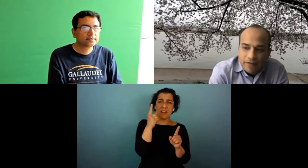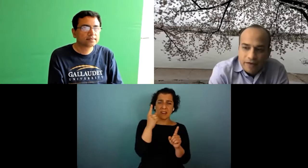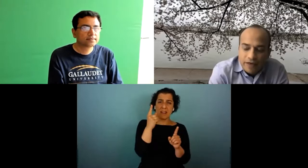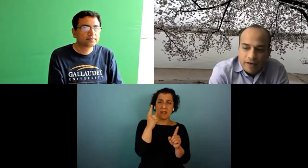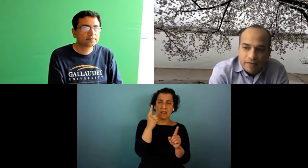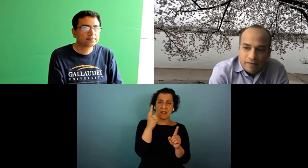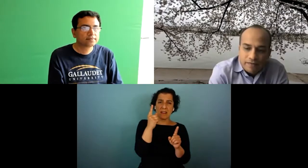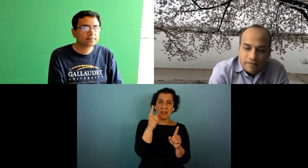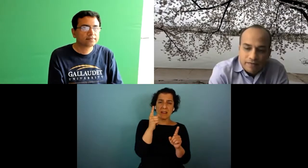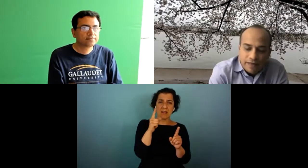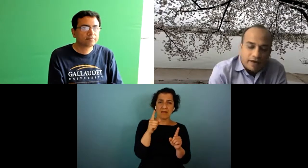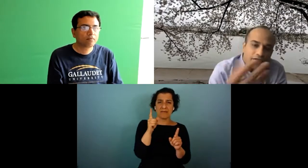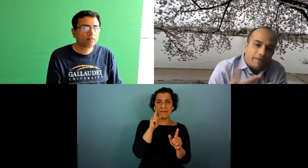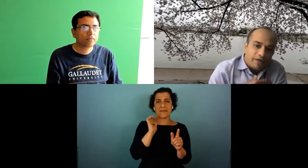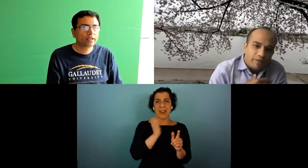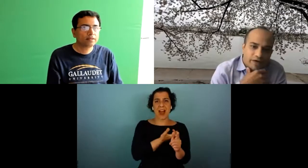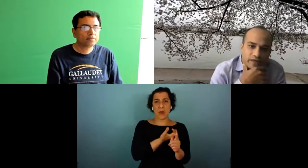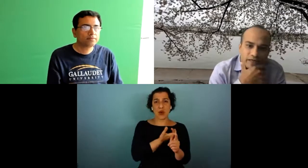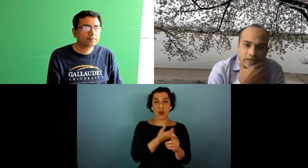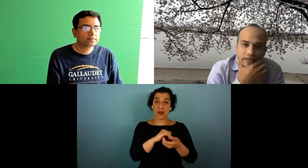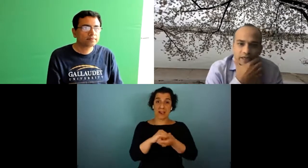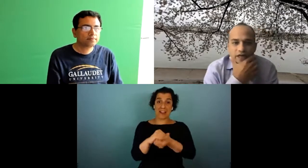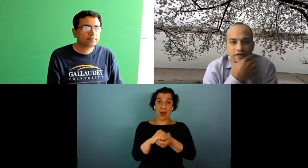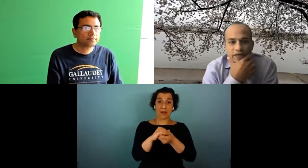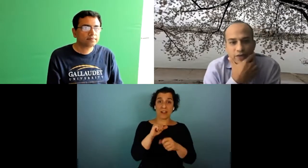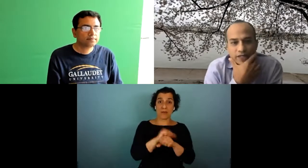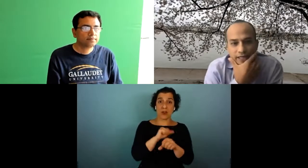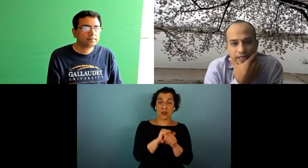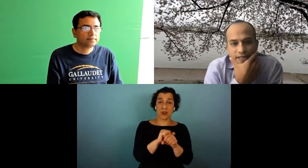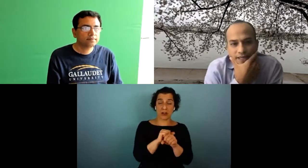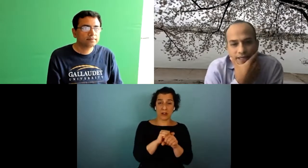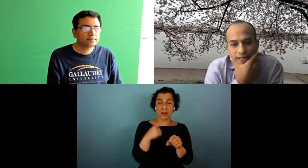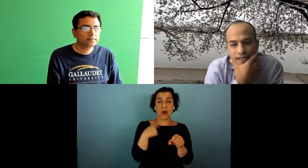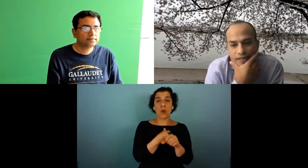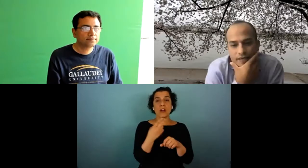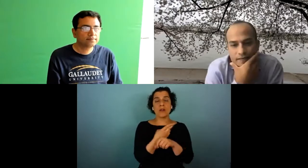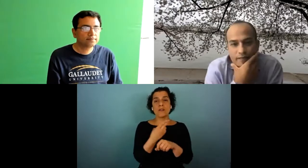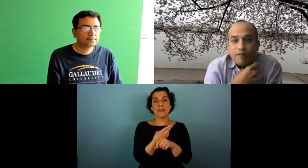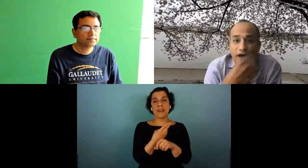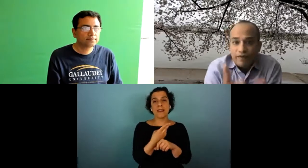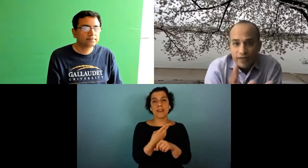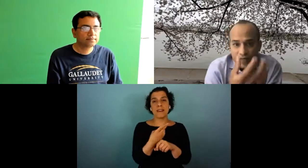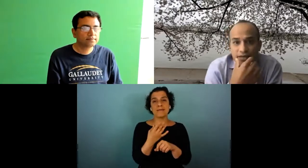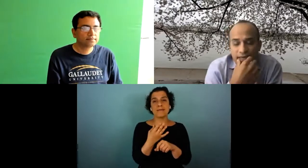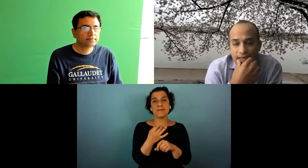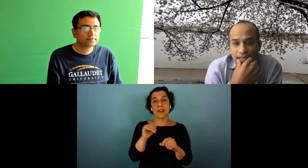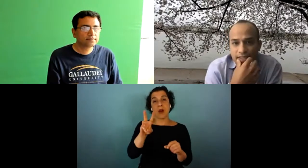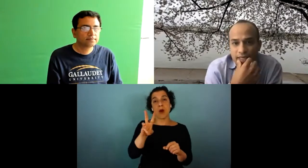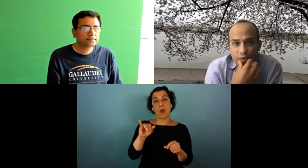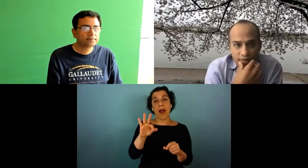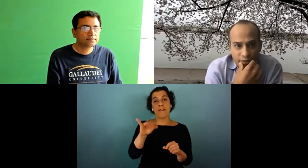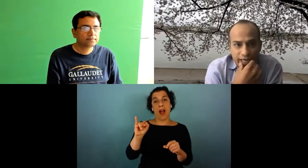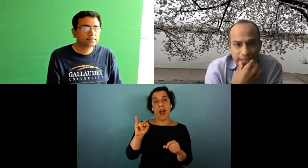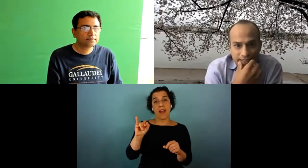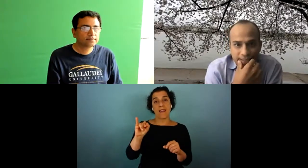you know in our in our collaborative work uh we're using um wi-fi as